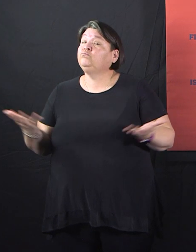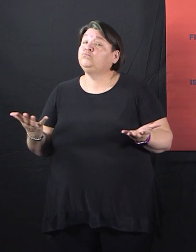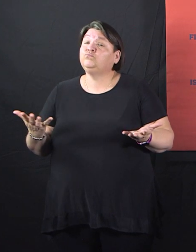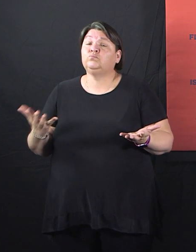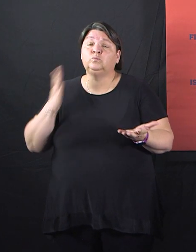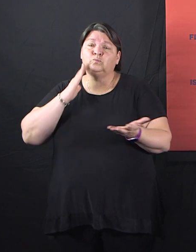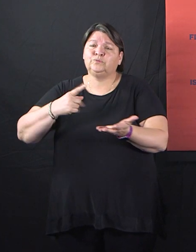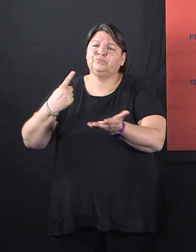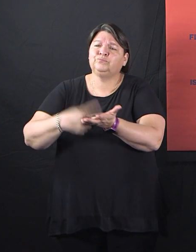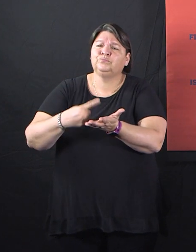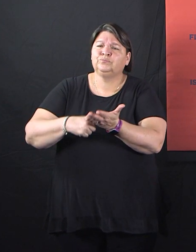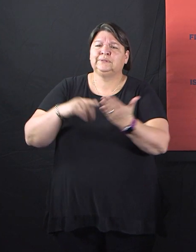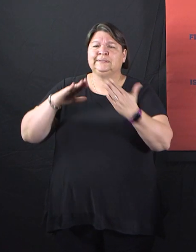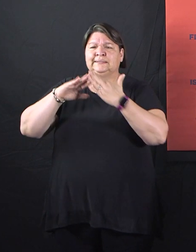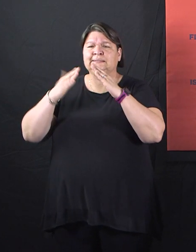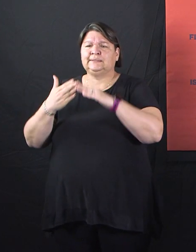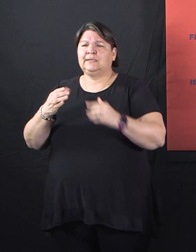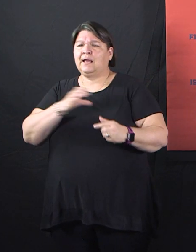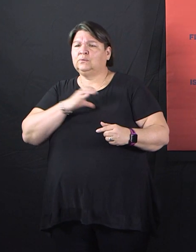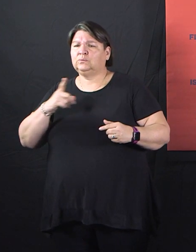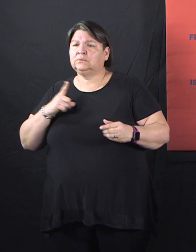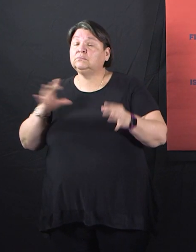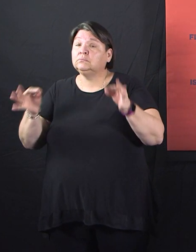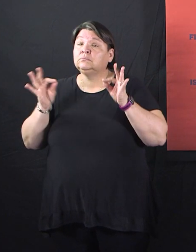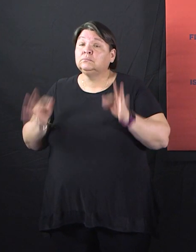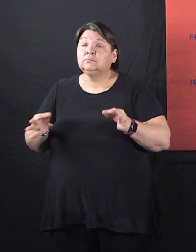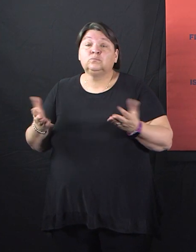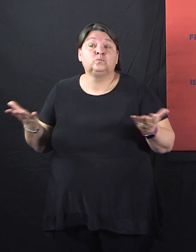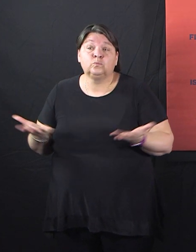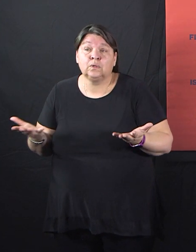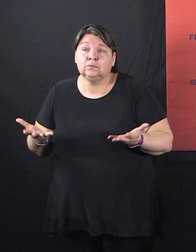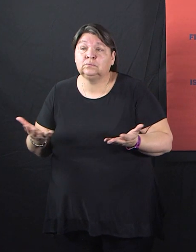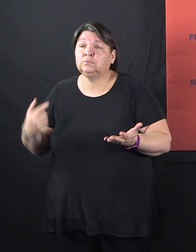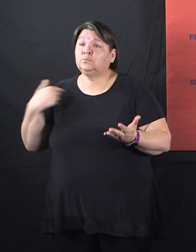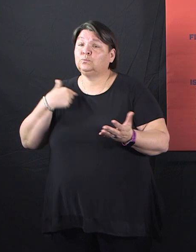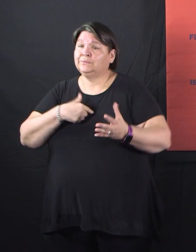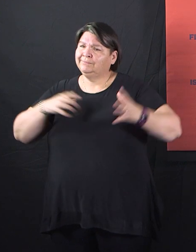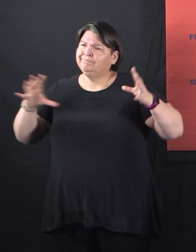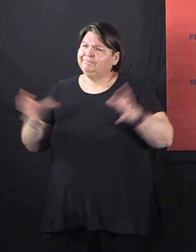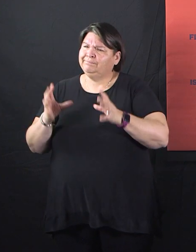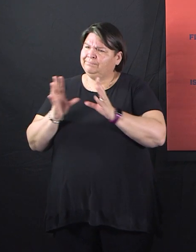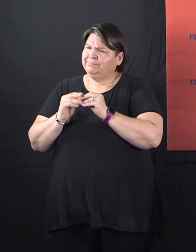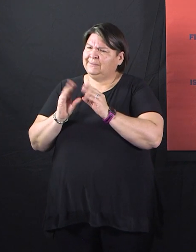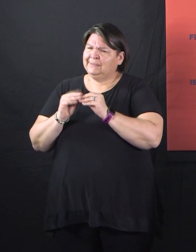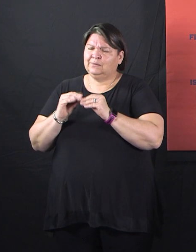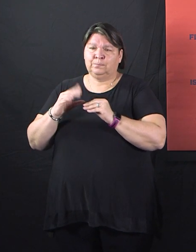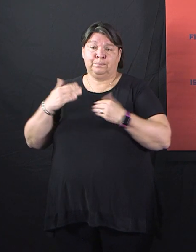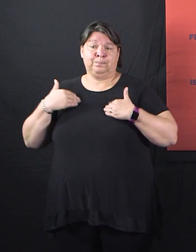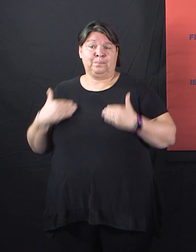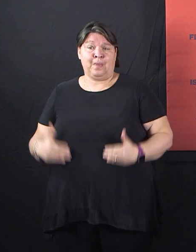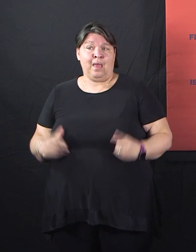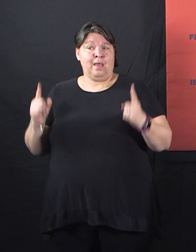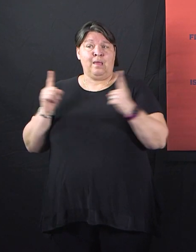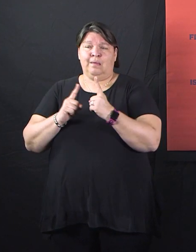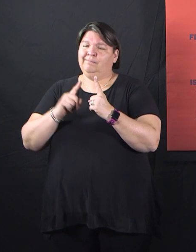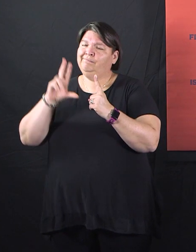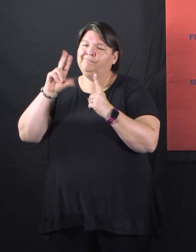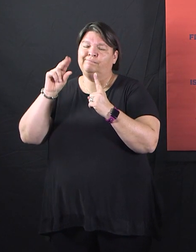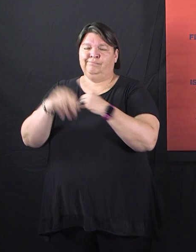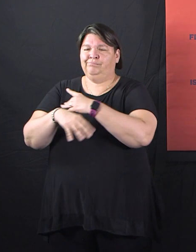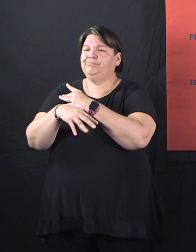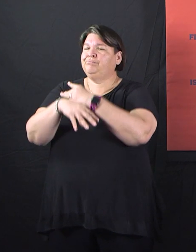today. We had a virtual called meeting today to talk about the extension of the declaration